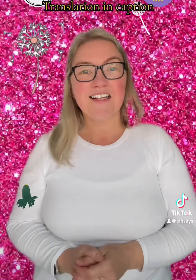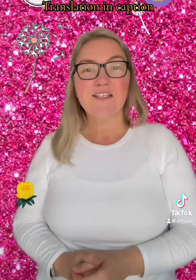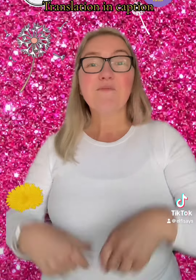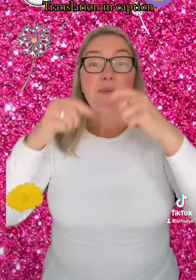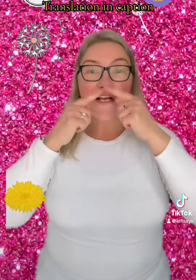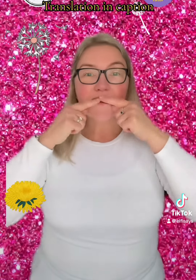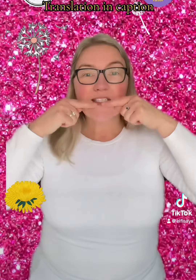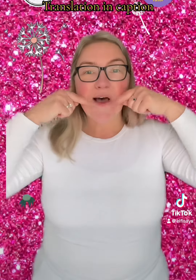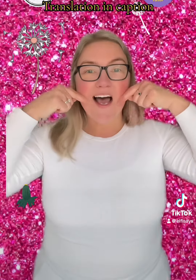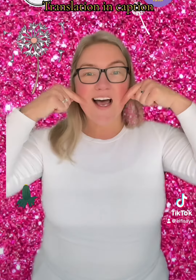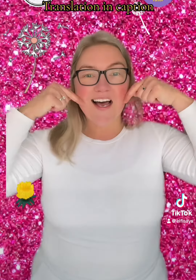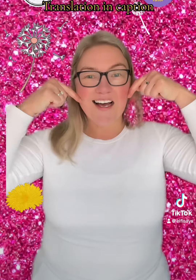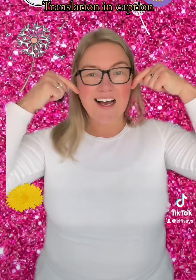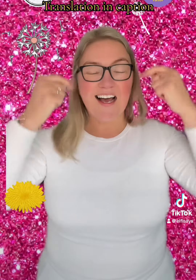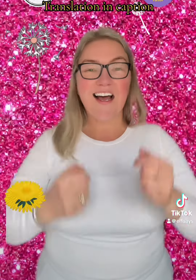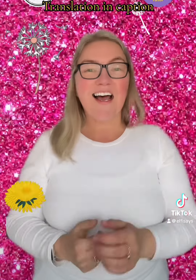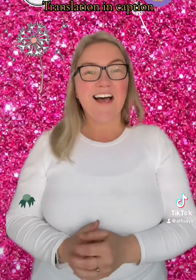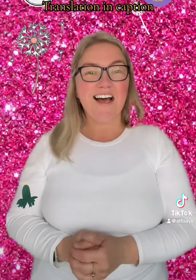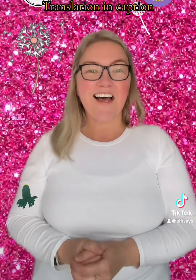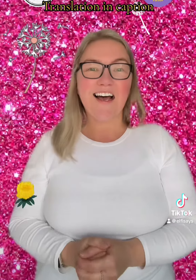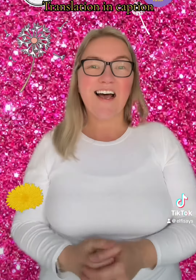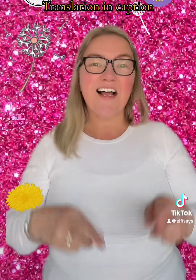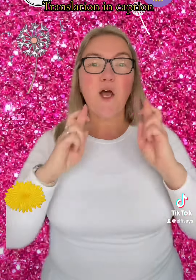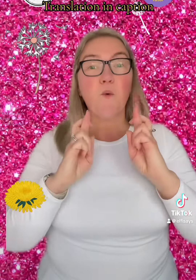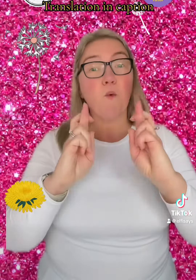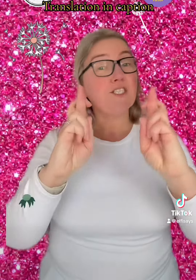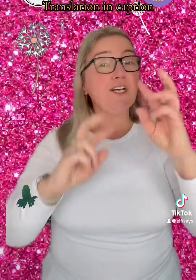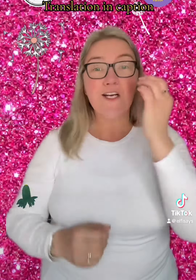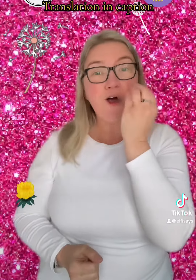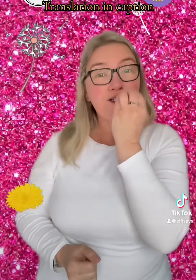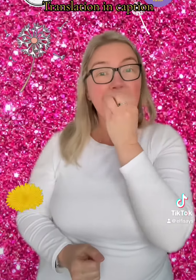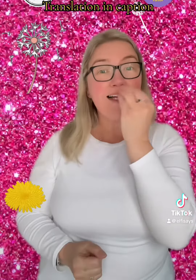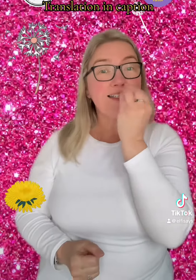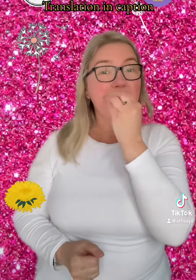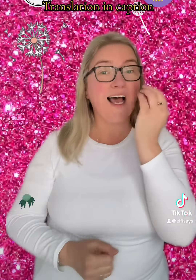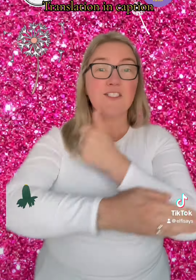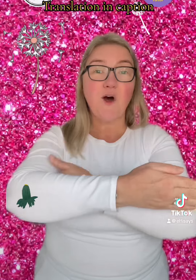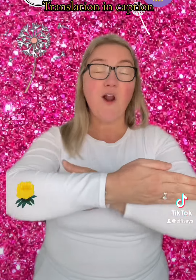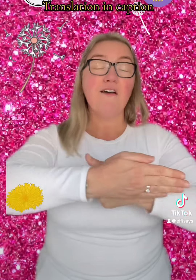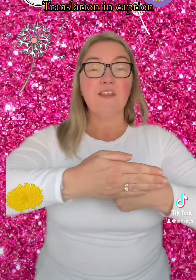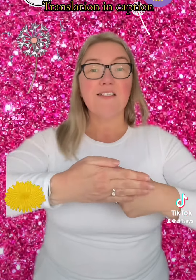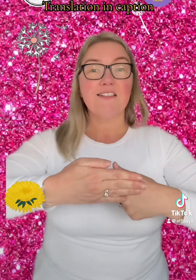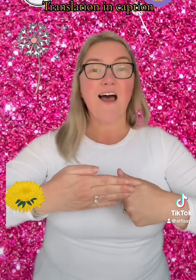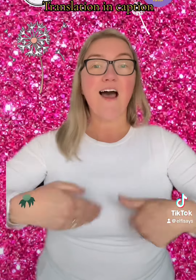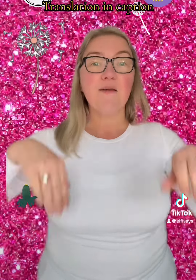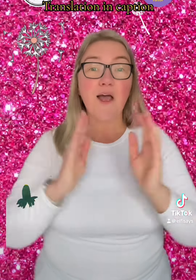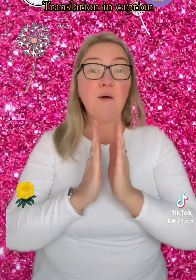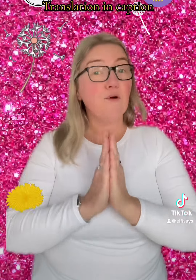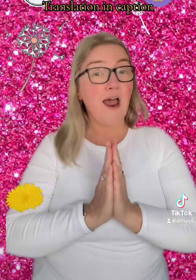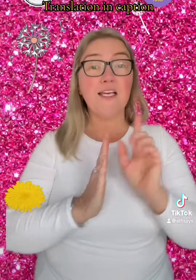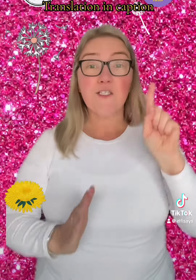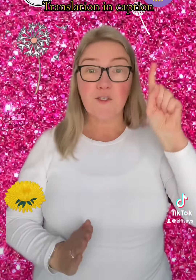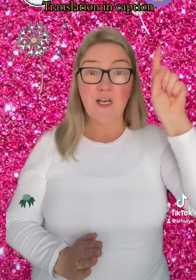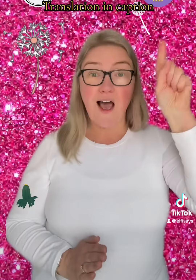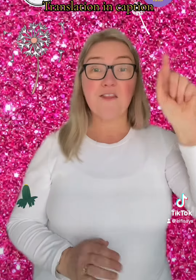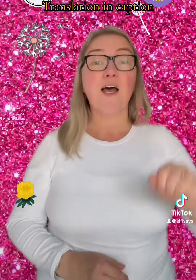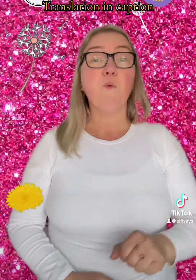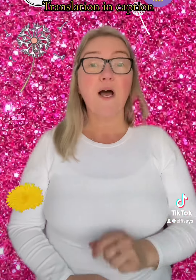Smile Wishing on dandelions all of the time Praying to God that one